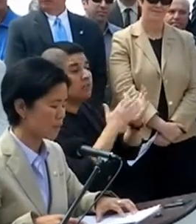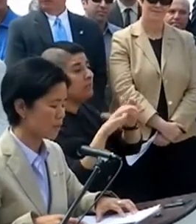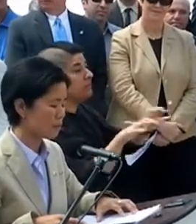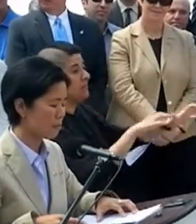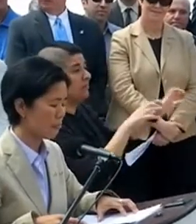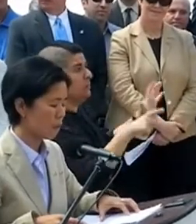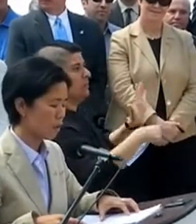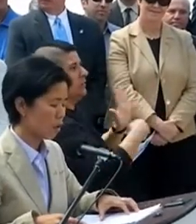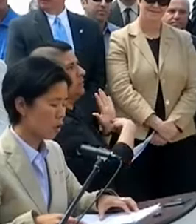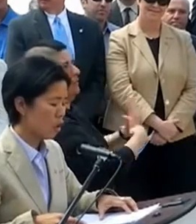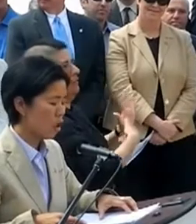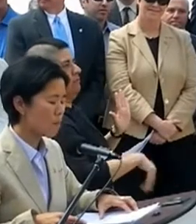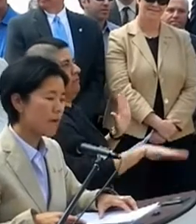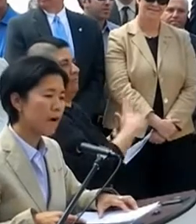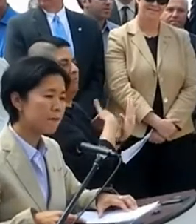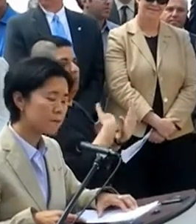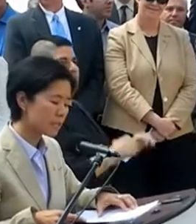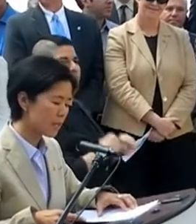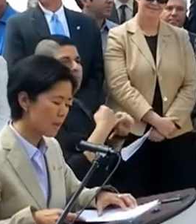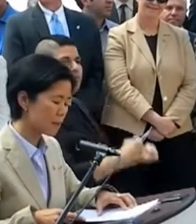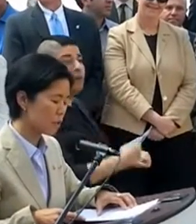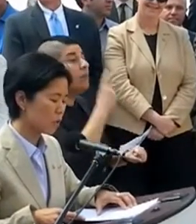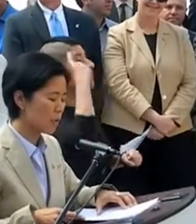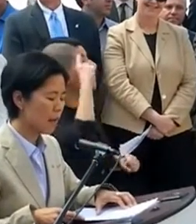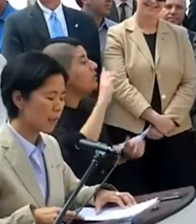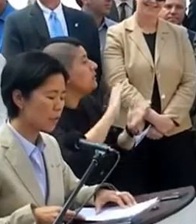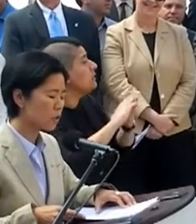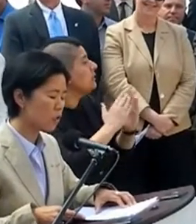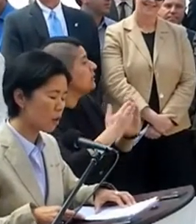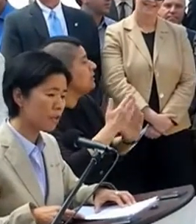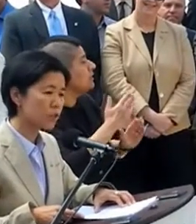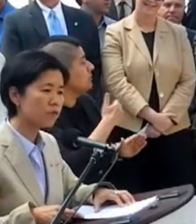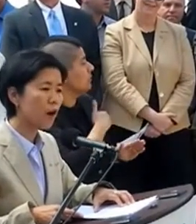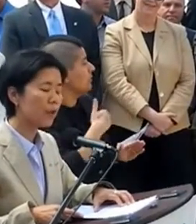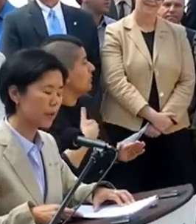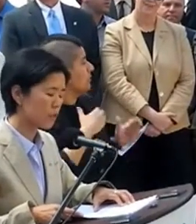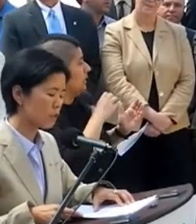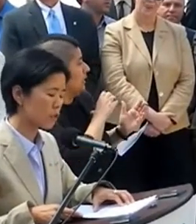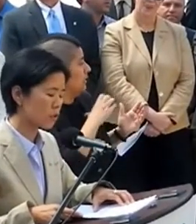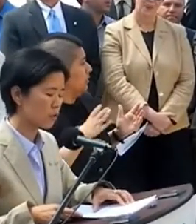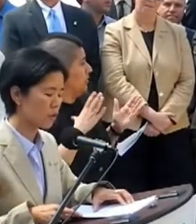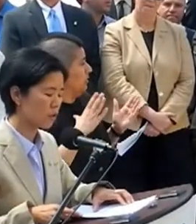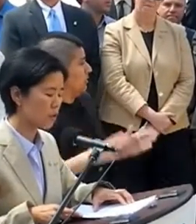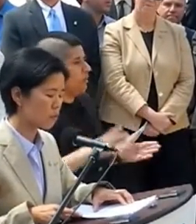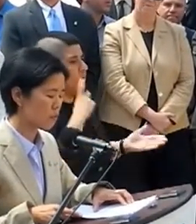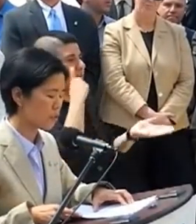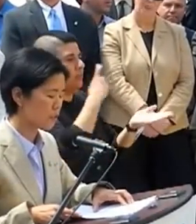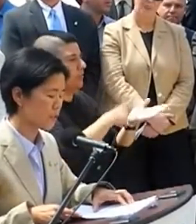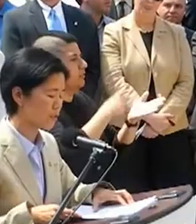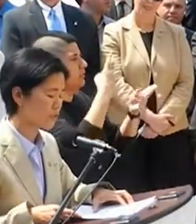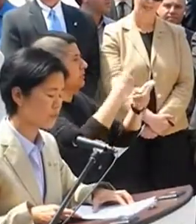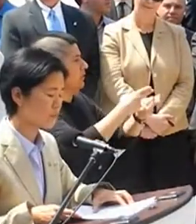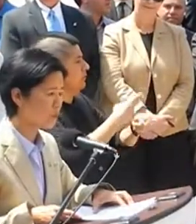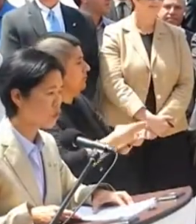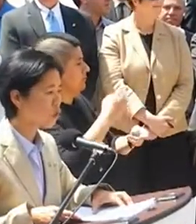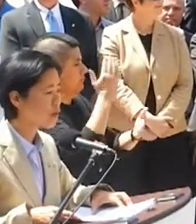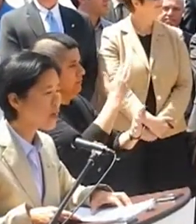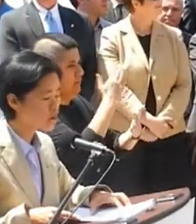upon us. On behalf of City Council, I'd like to acknowledge the following individuals for their contributions.